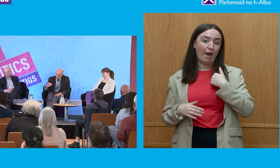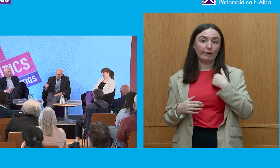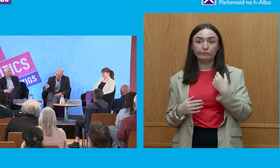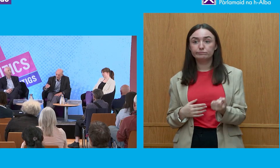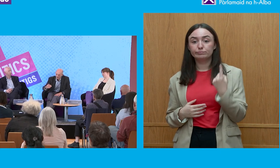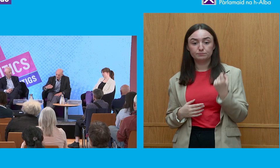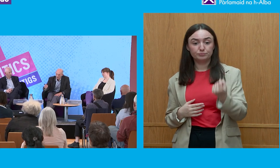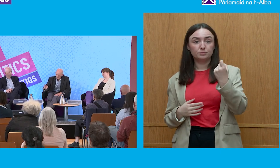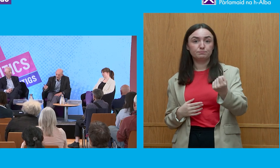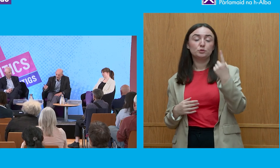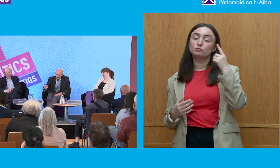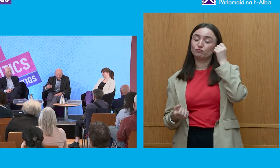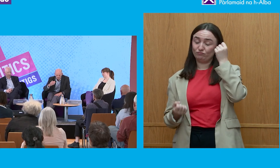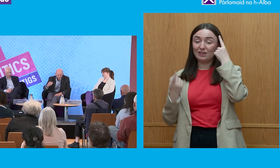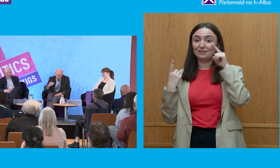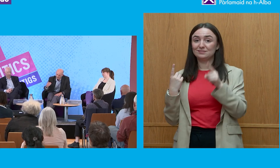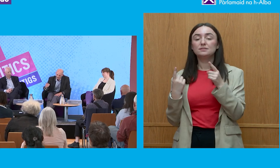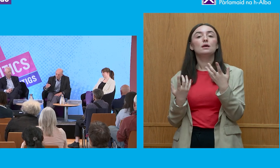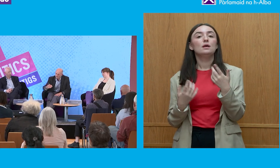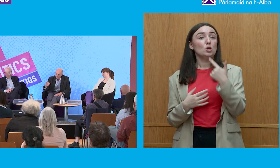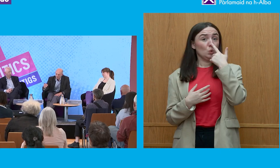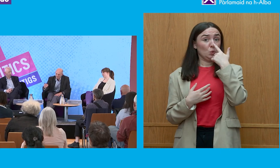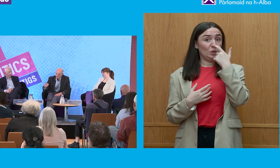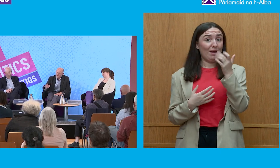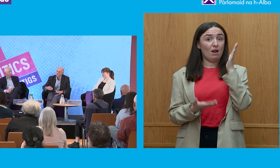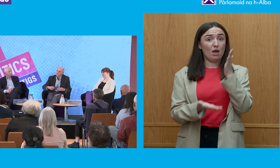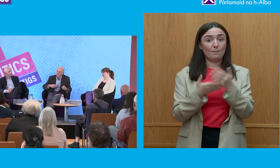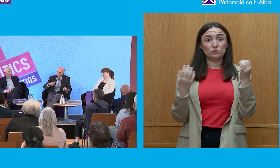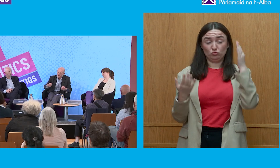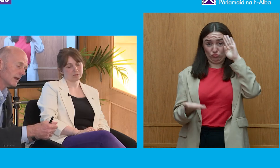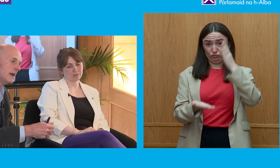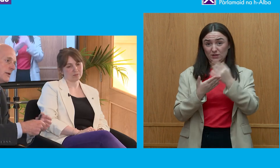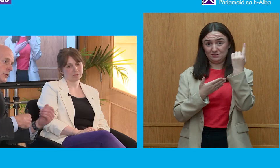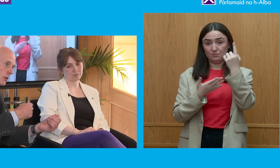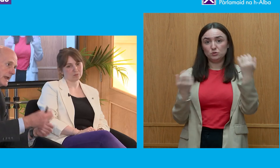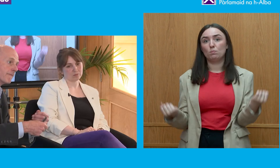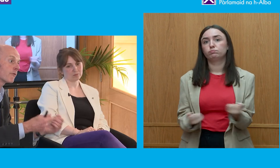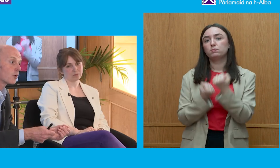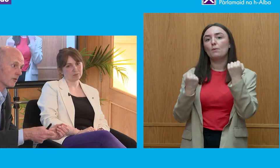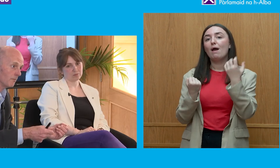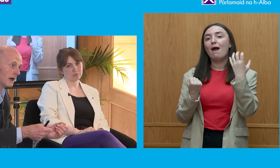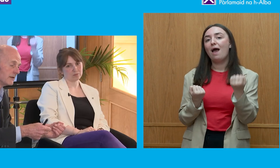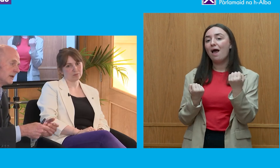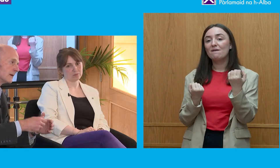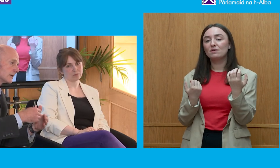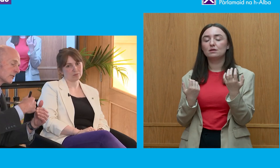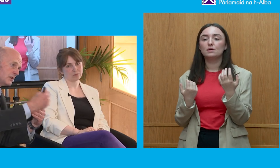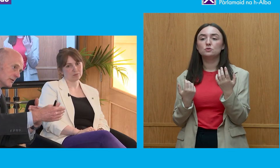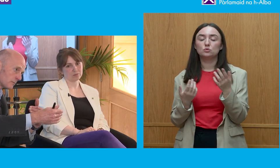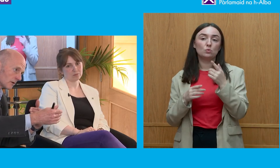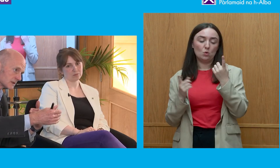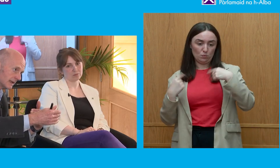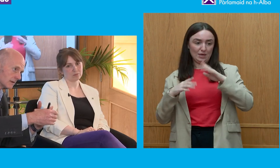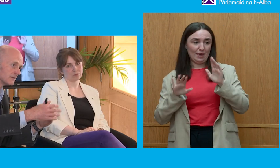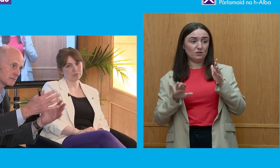can you trust people to hold power or you can't have got the capability haven't got the capacity so we need to carry on doing it for them and if you look at